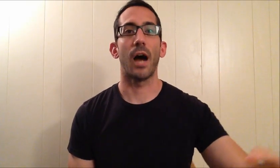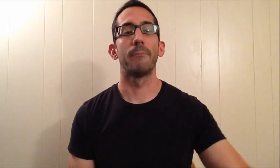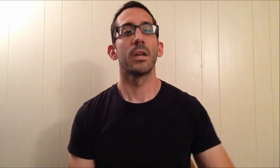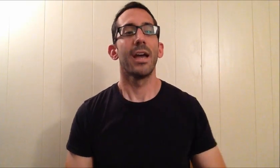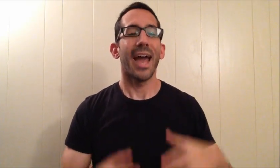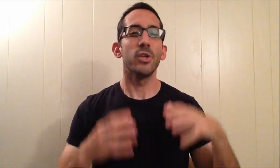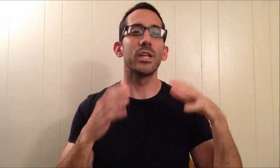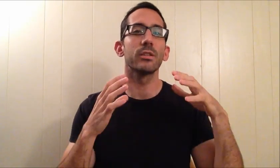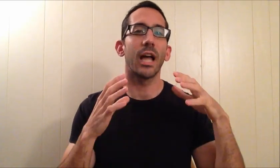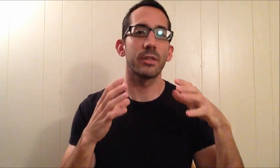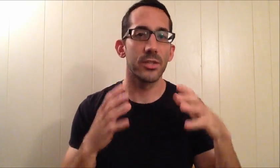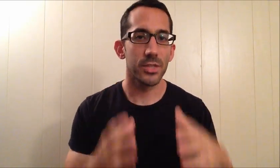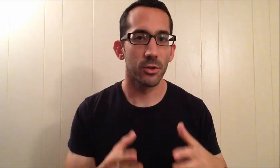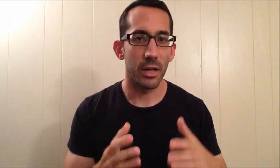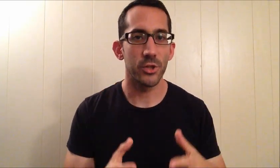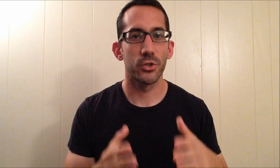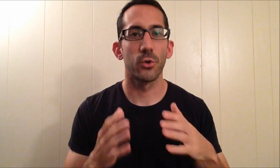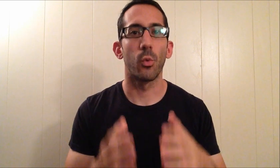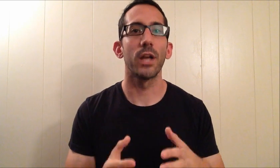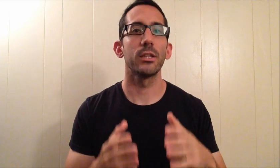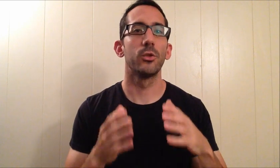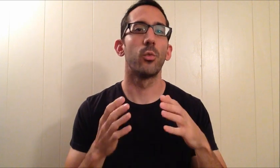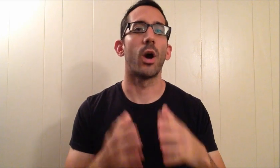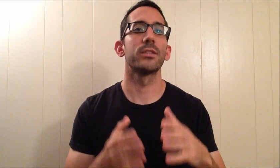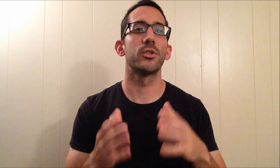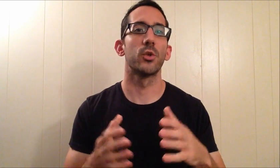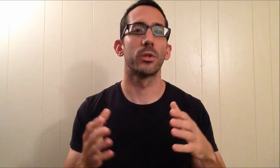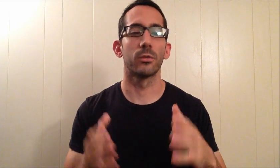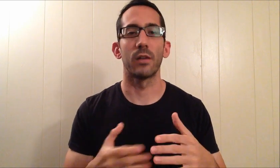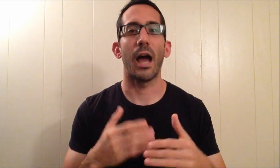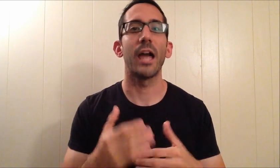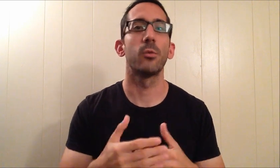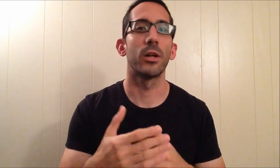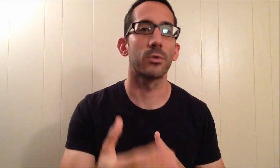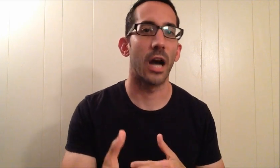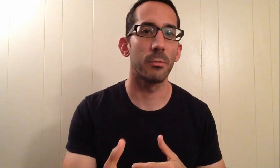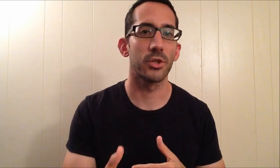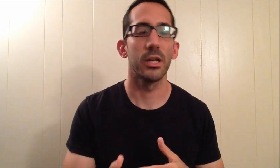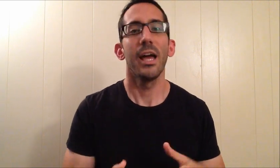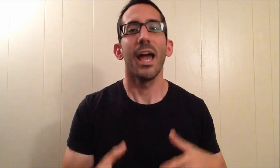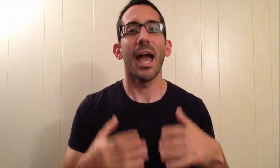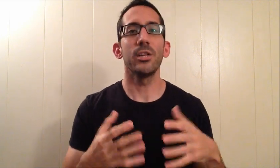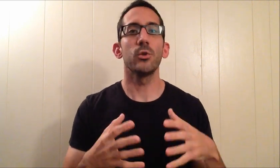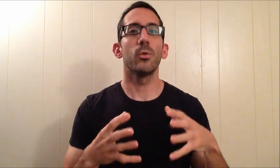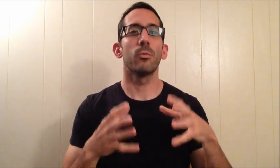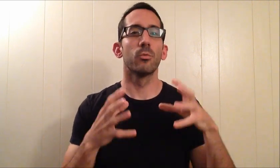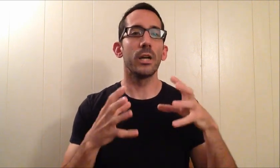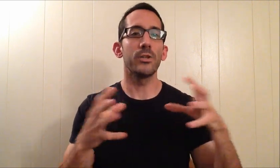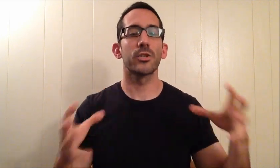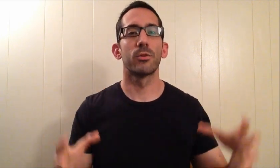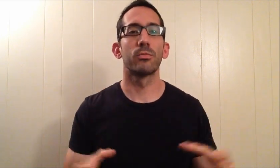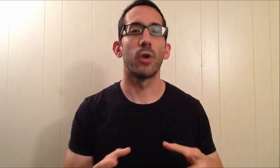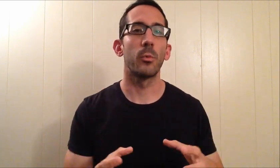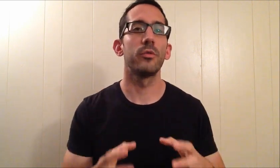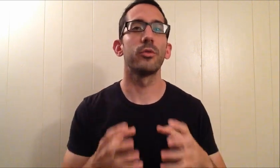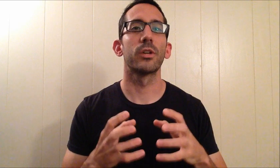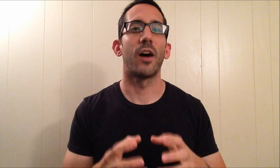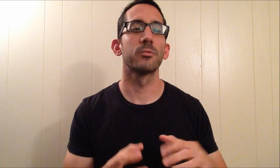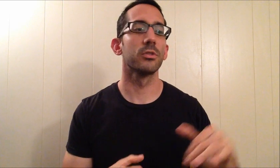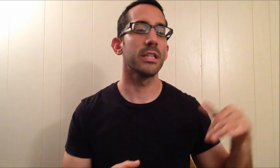job and you give a lot of consideration to what you want to do with your life and how you want to accomplish it and you reach a certain point where you feel comfortable